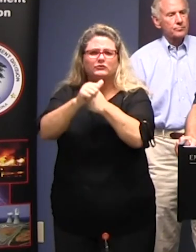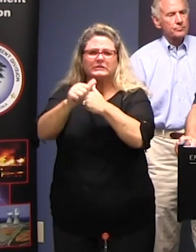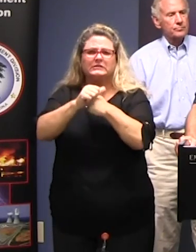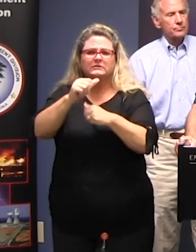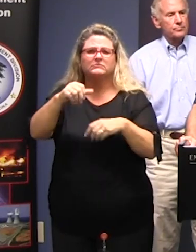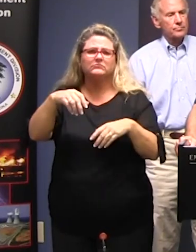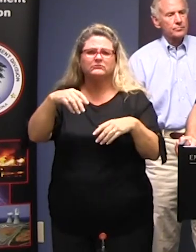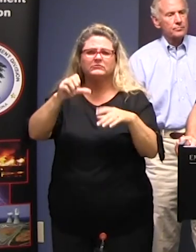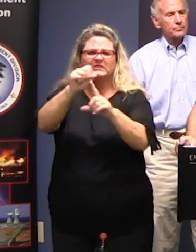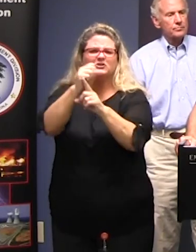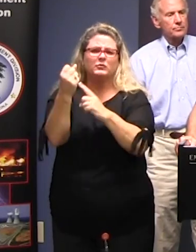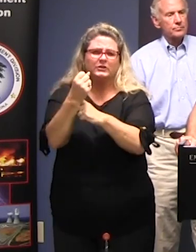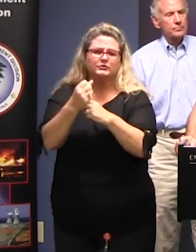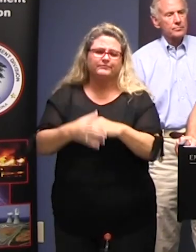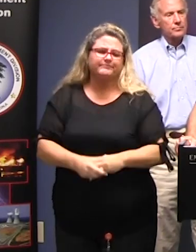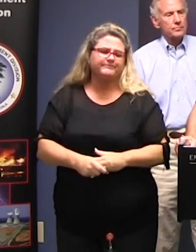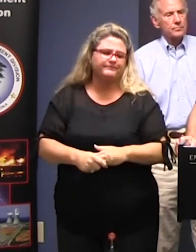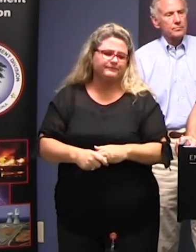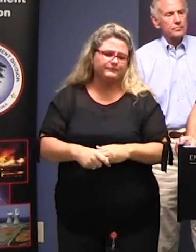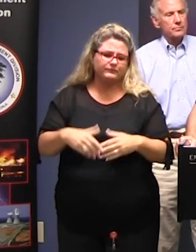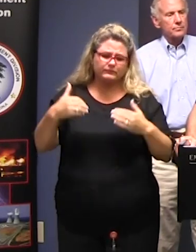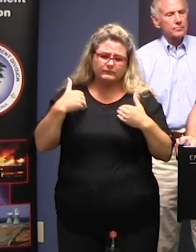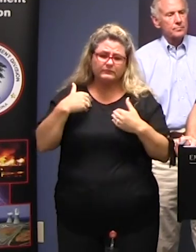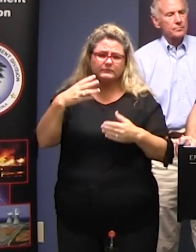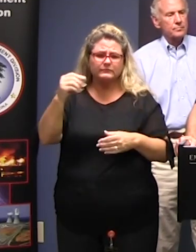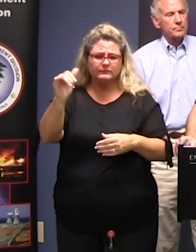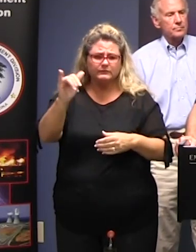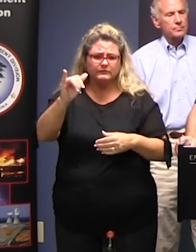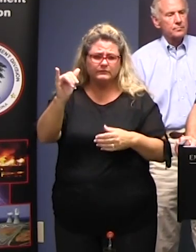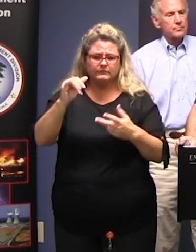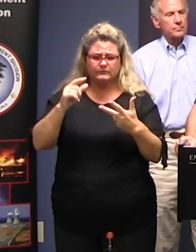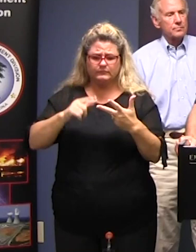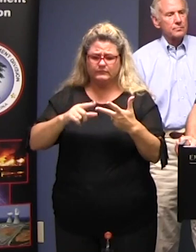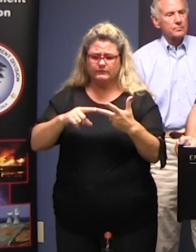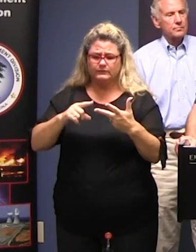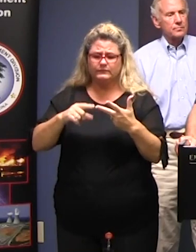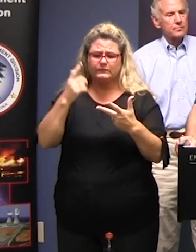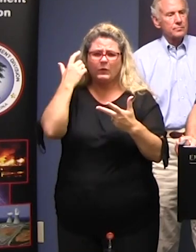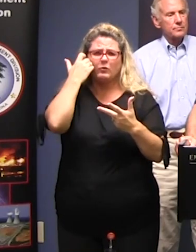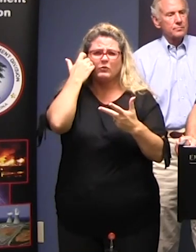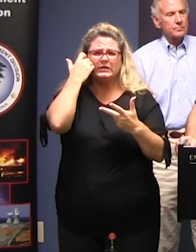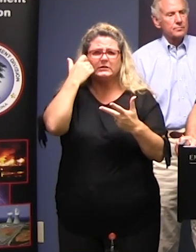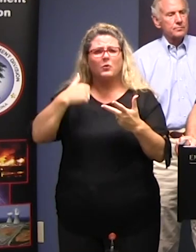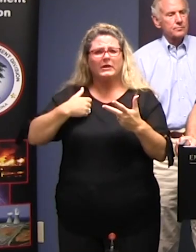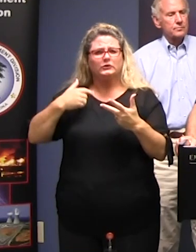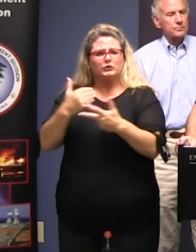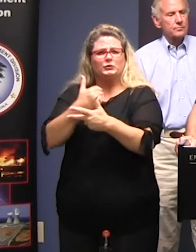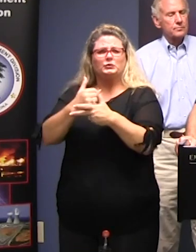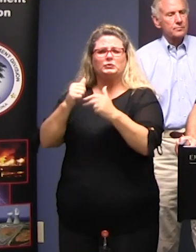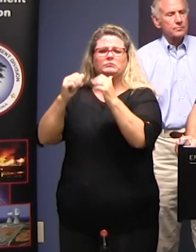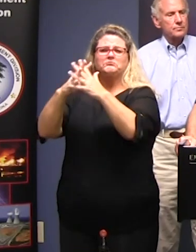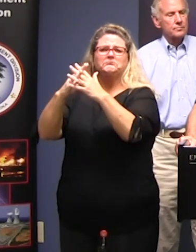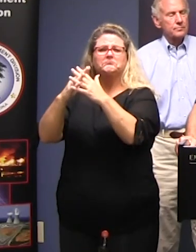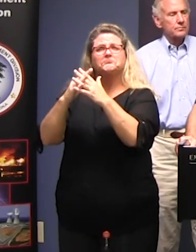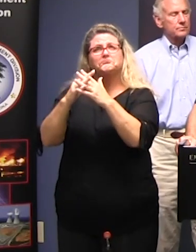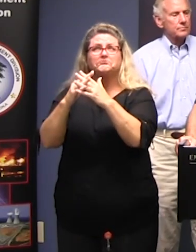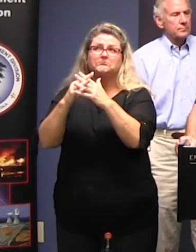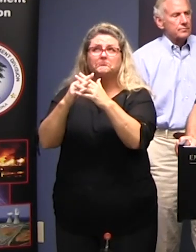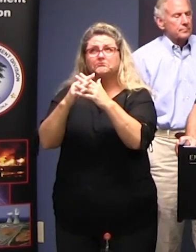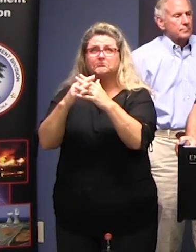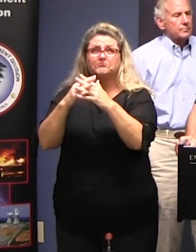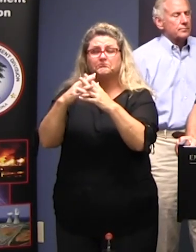presented with emergency problems We've also got a recently we fielded a new I guess